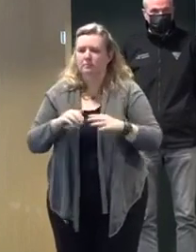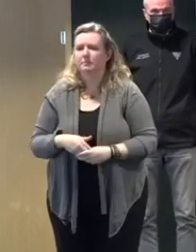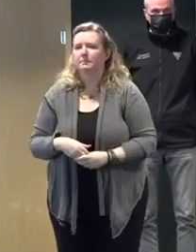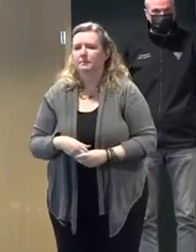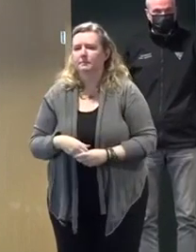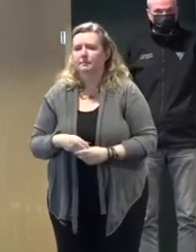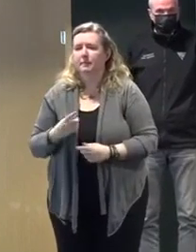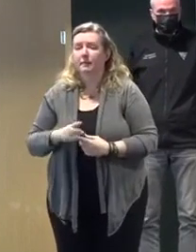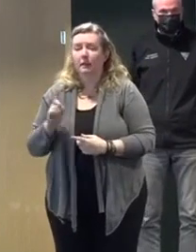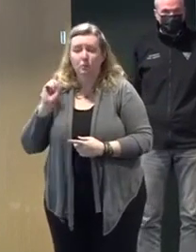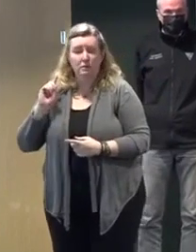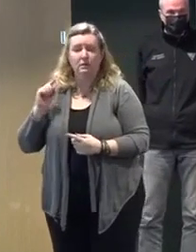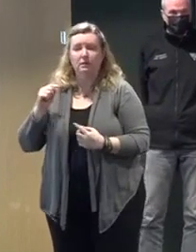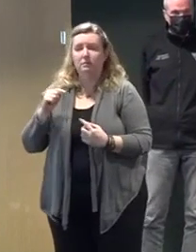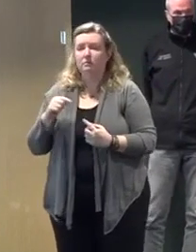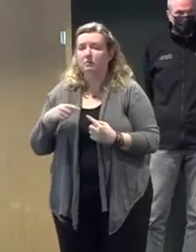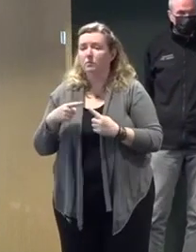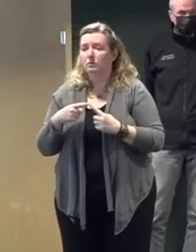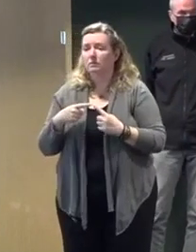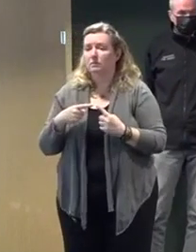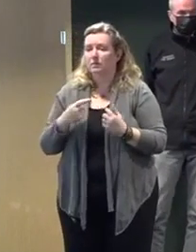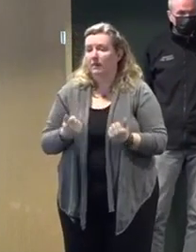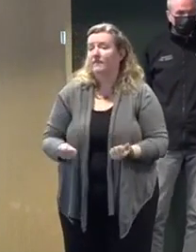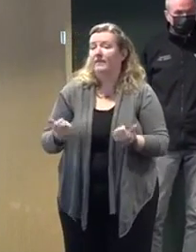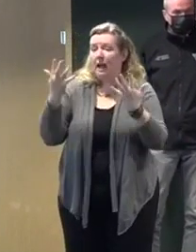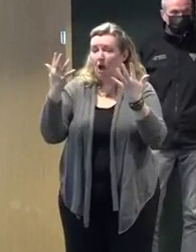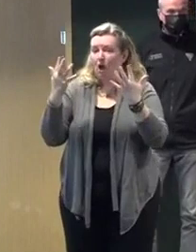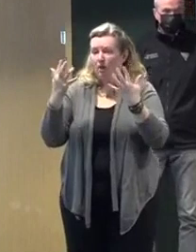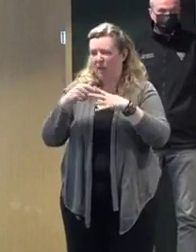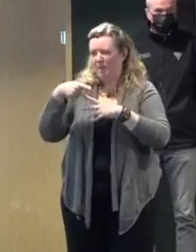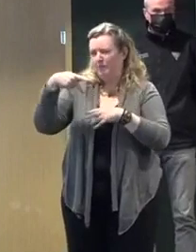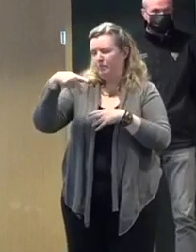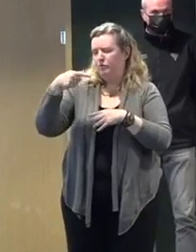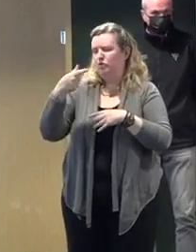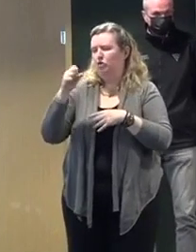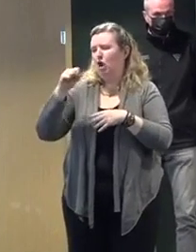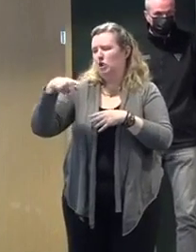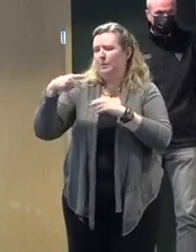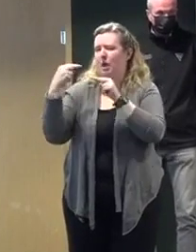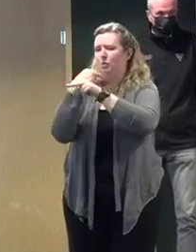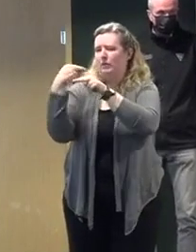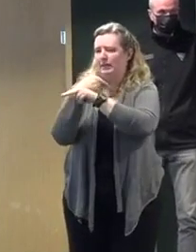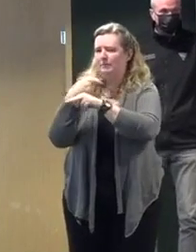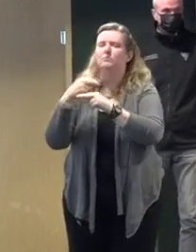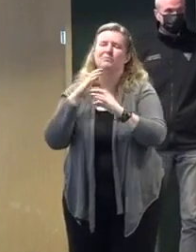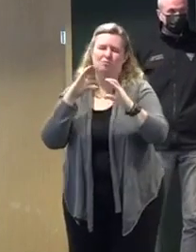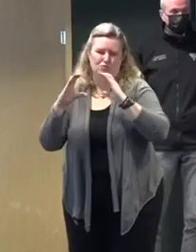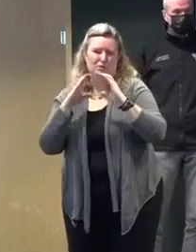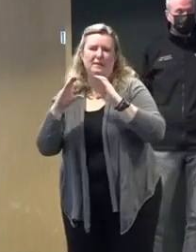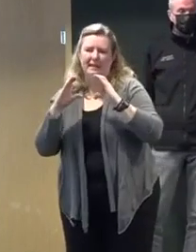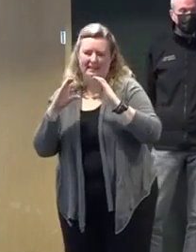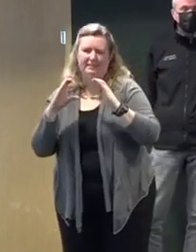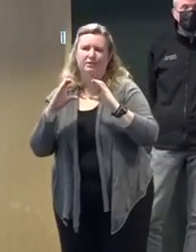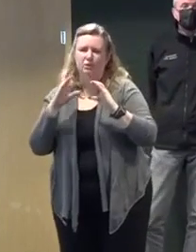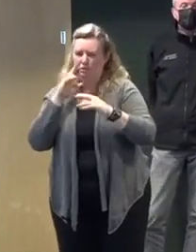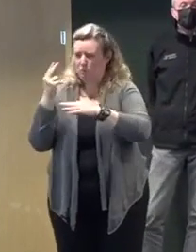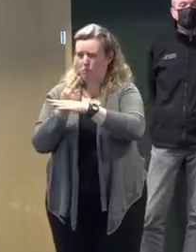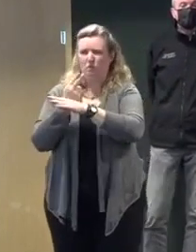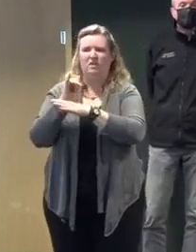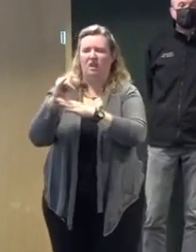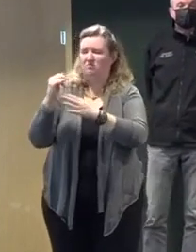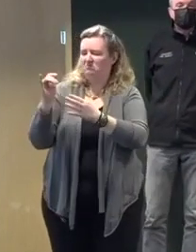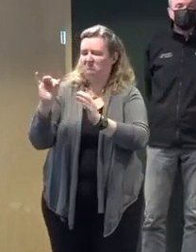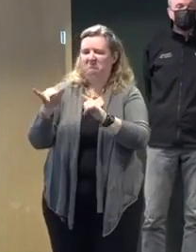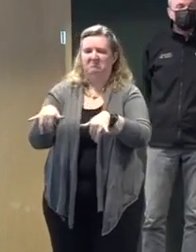fire on the parkway. It will be available for during this storm as well. And then we partner with Colonel Callahan and his team to respond to